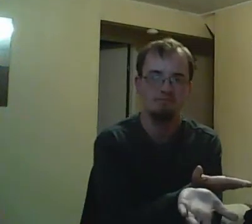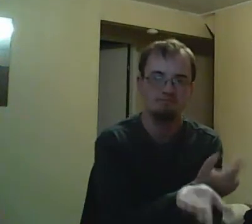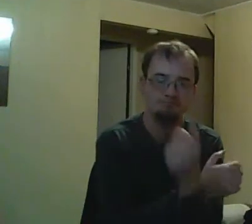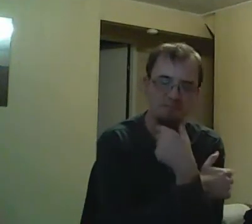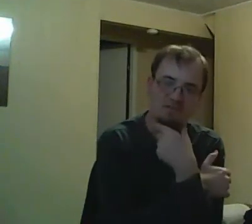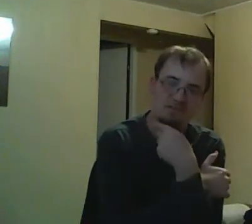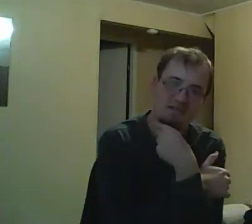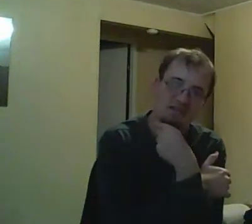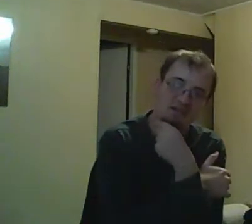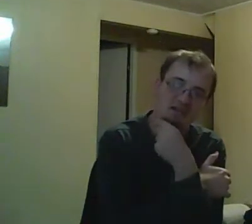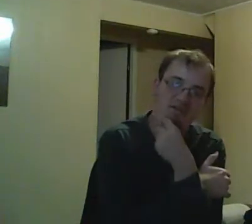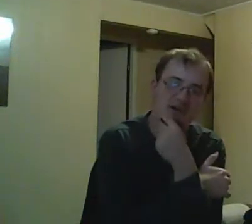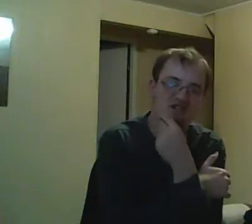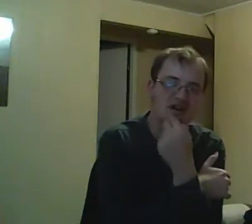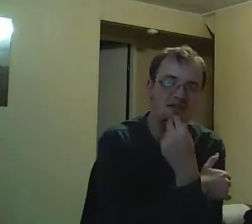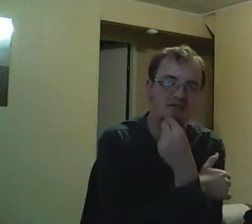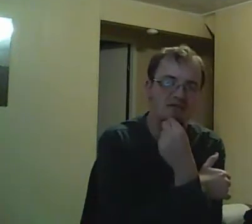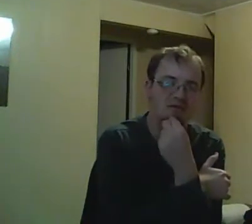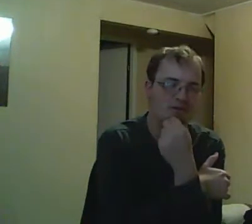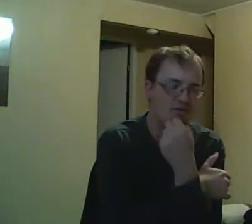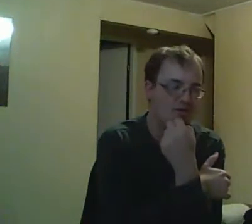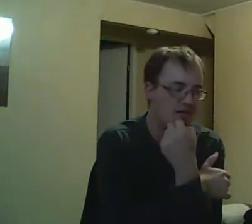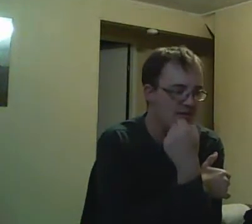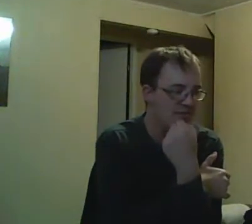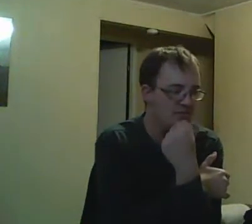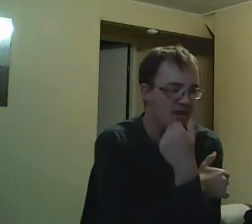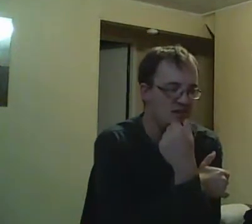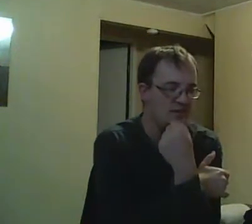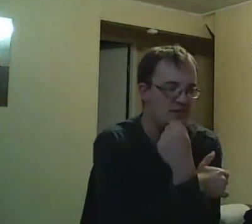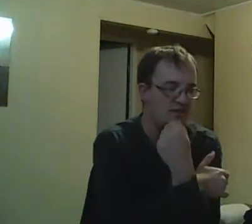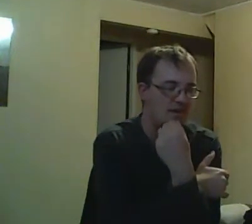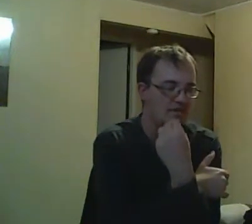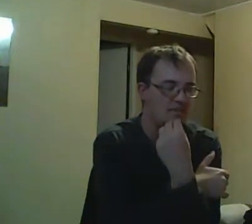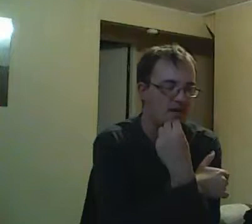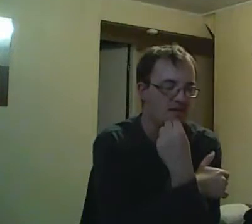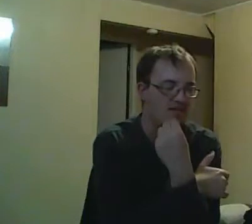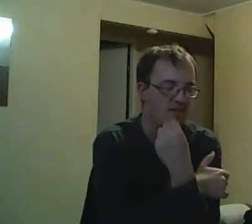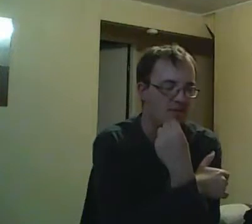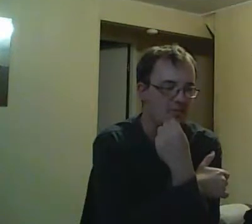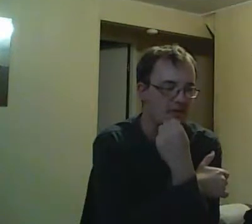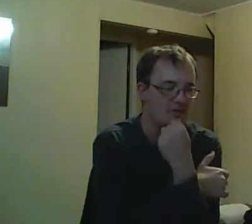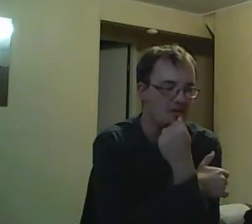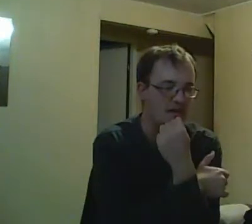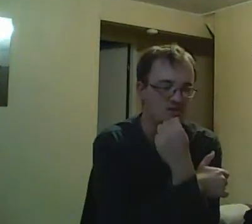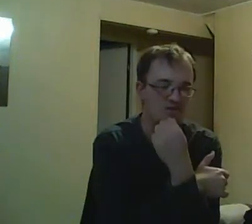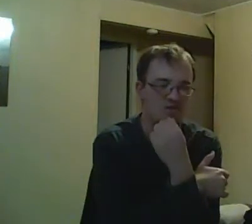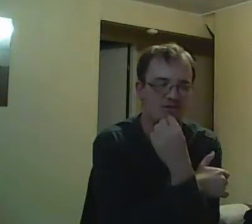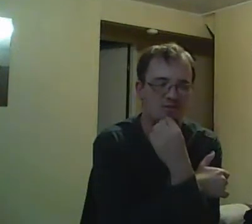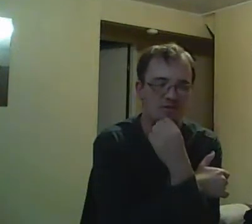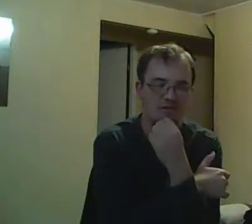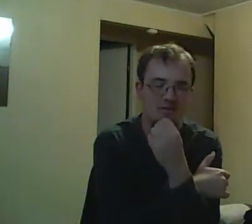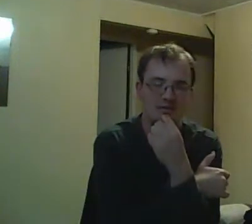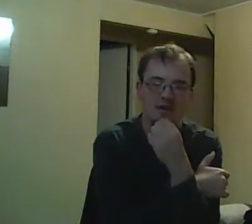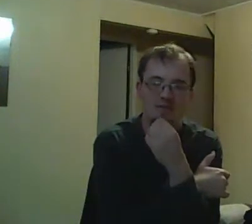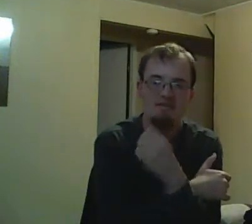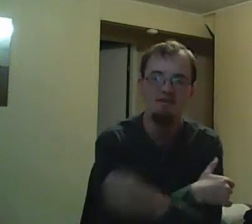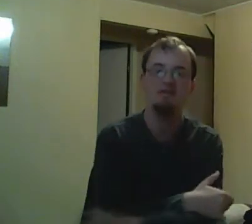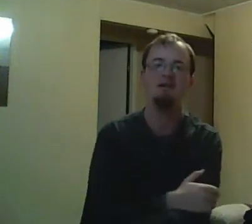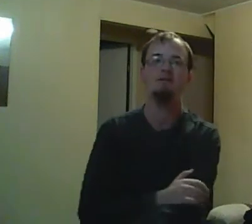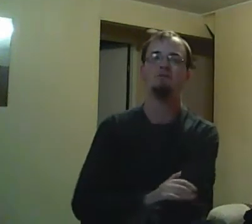like they got shot. We don't know what happens. And then we get the Joey storyline. And basically, Joey and Caitlin have to stop